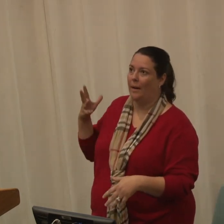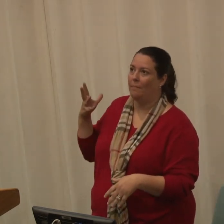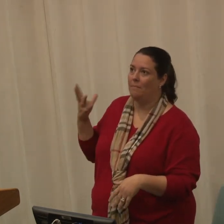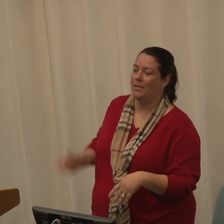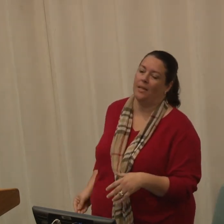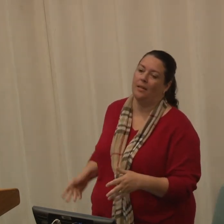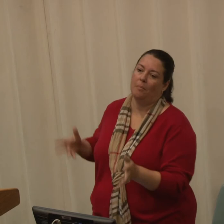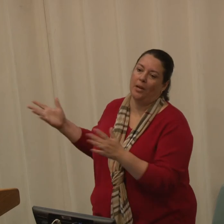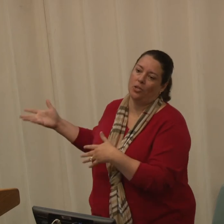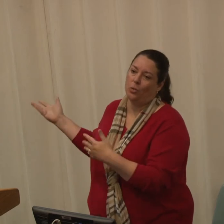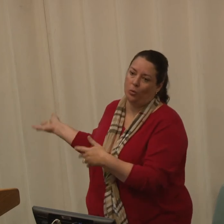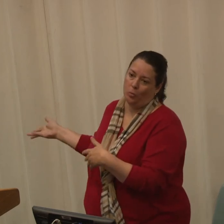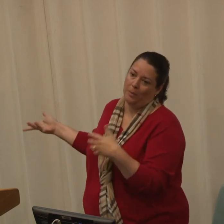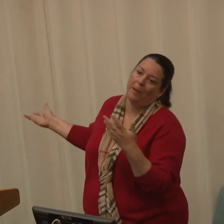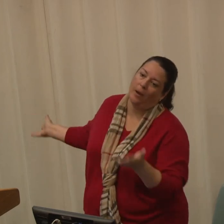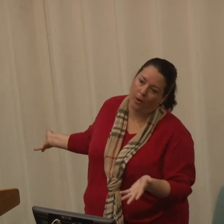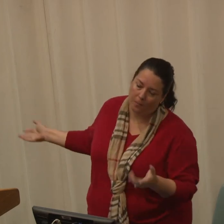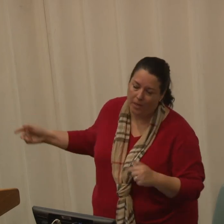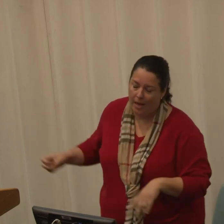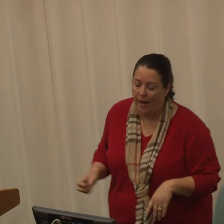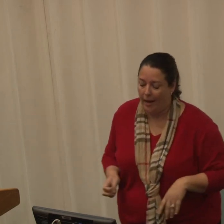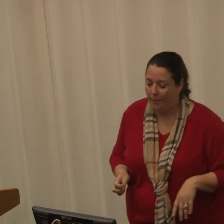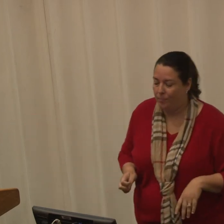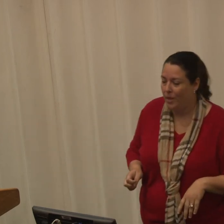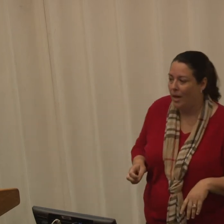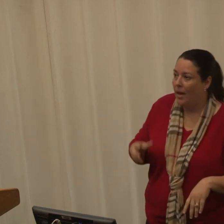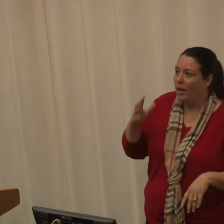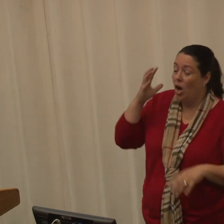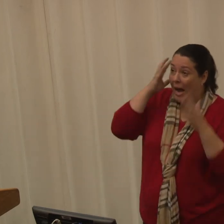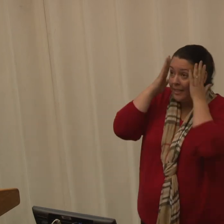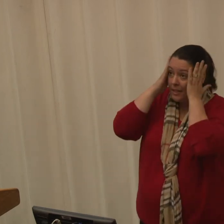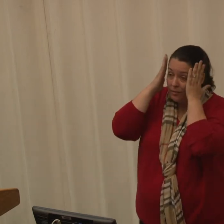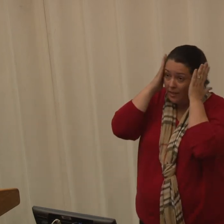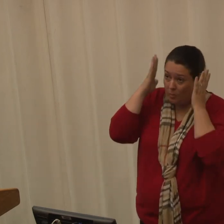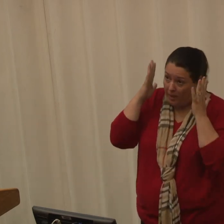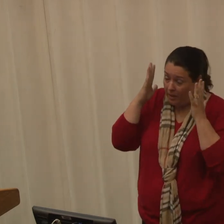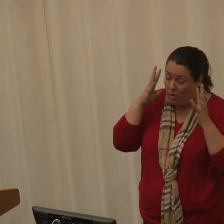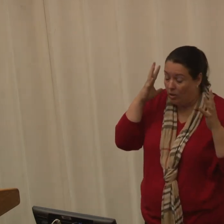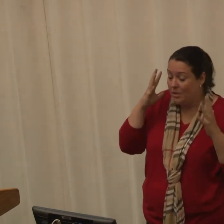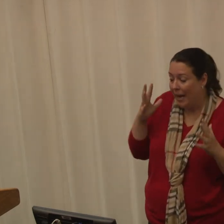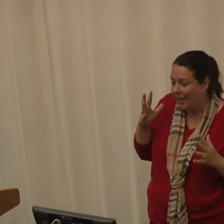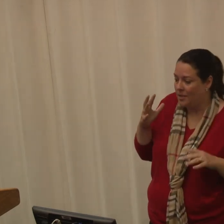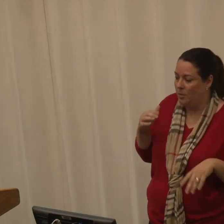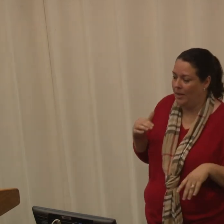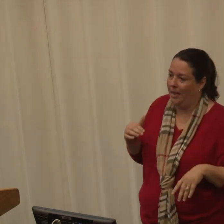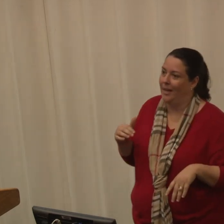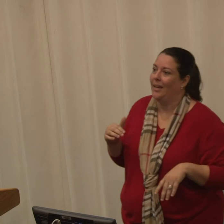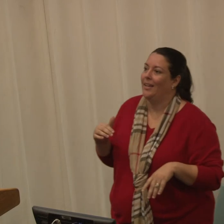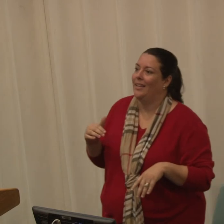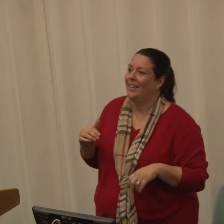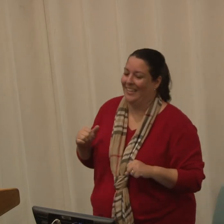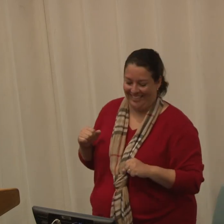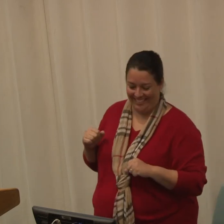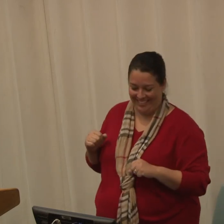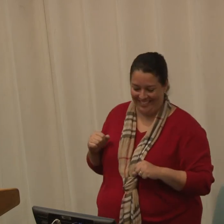not what I'm missing compared to a group in power. Um, cognitively speaking, neuroscience speaking.